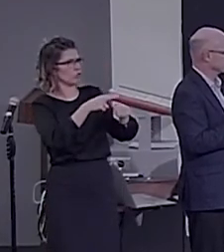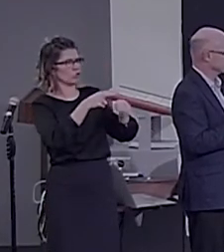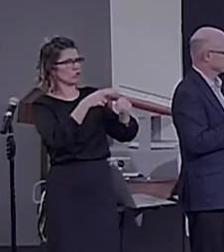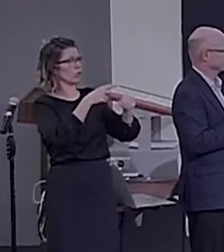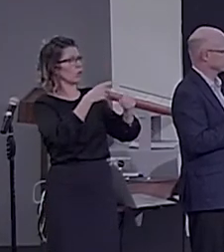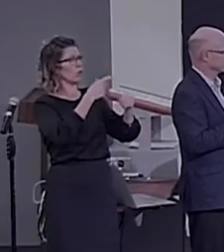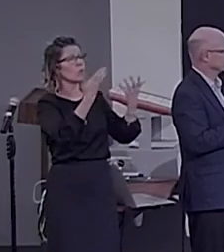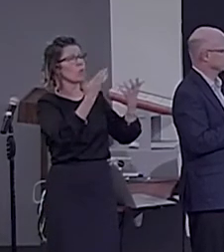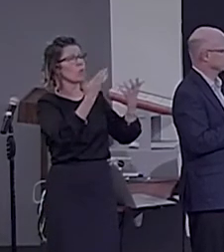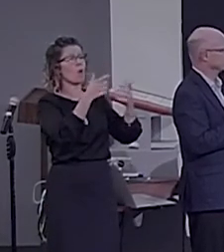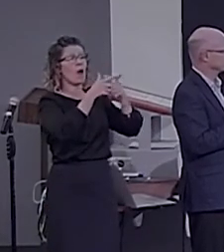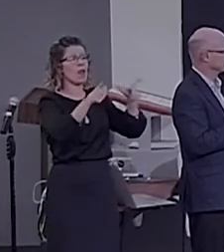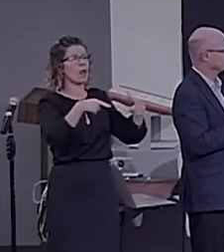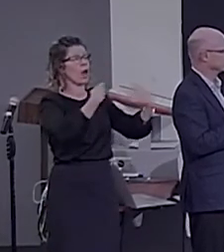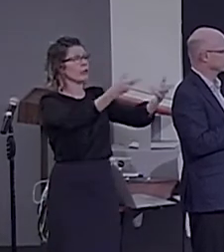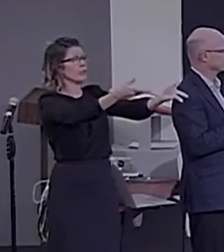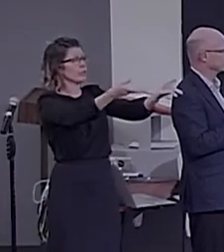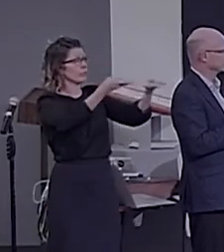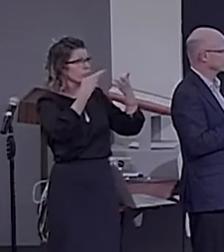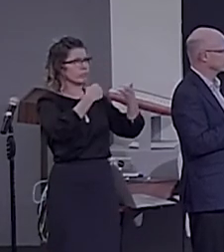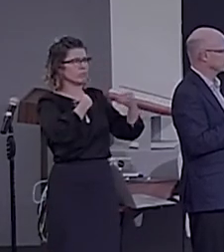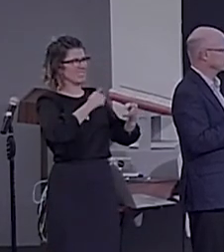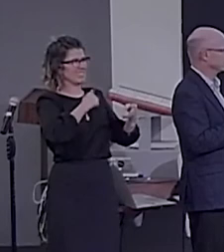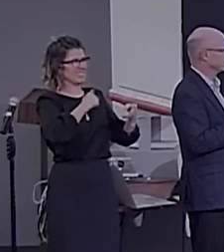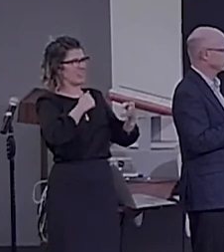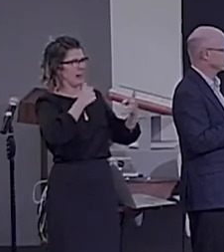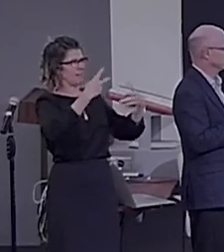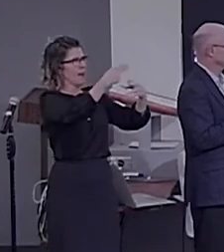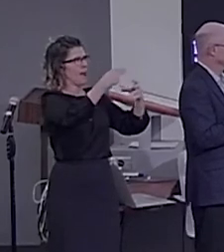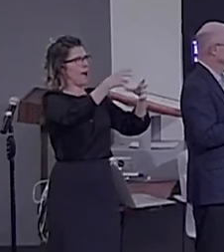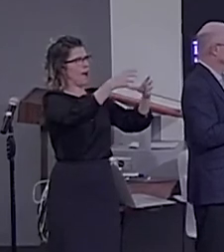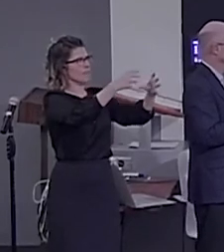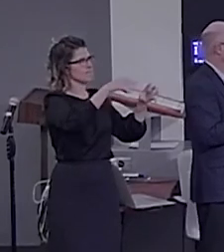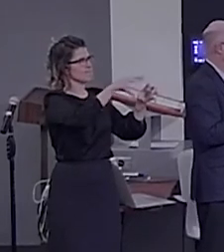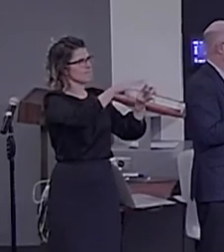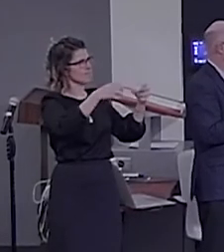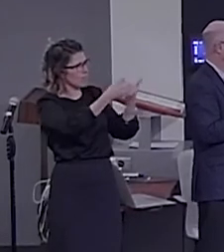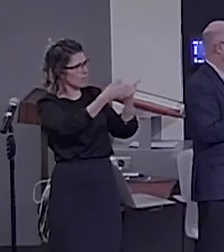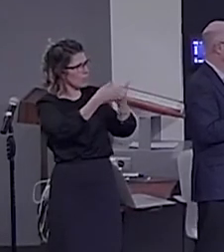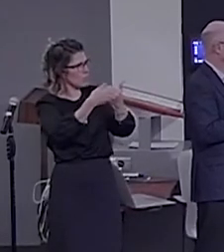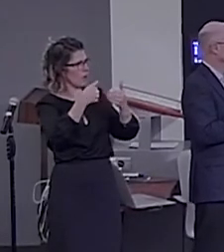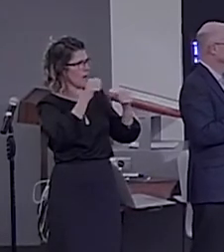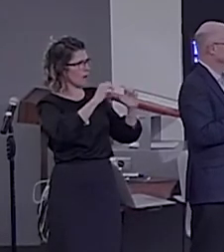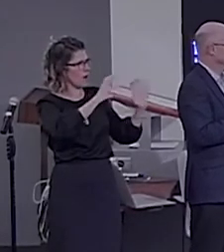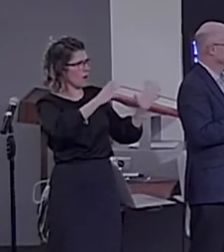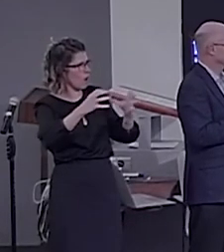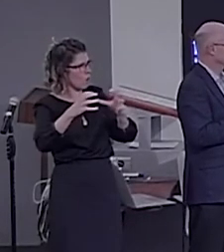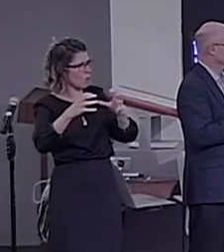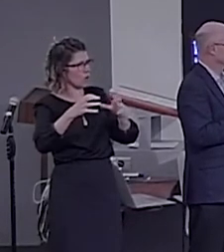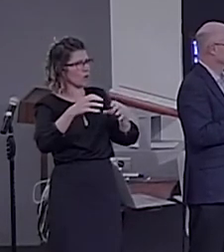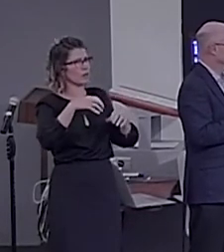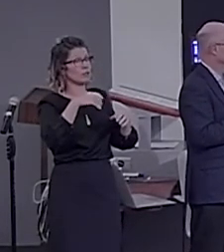linguistic stream. And so I was very fascinated in this very exciting